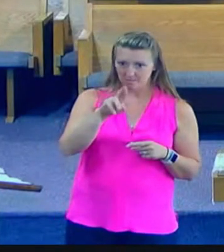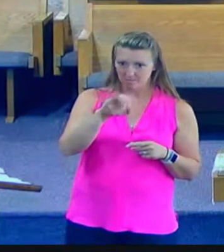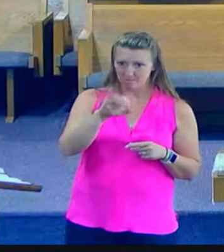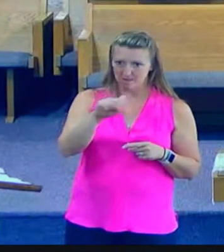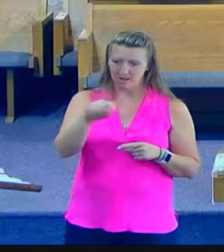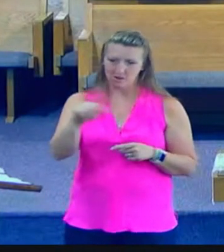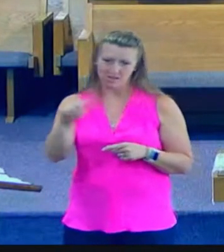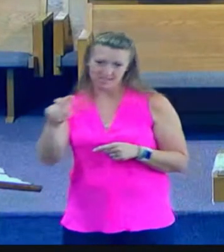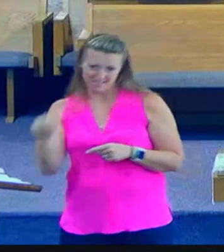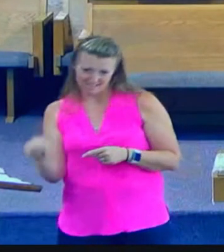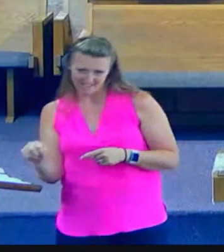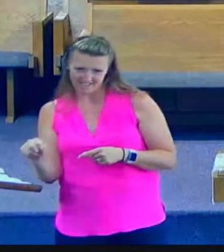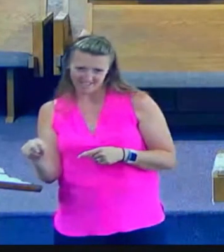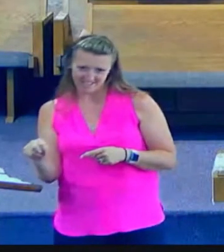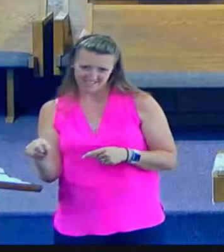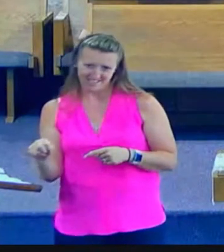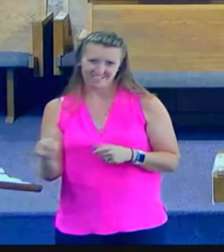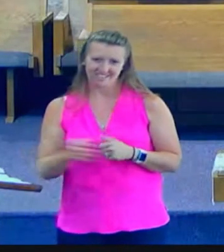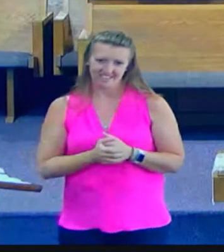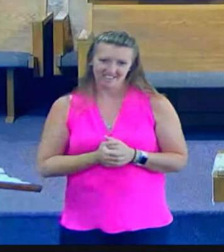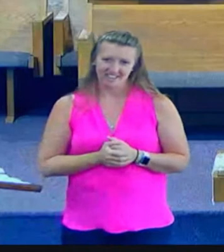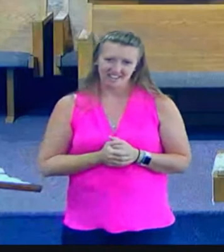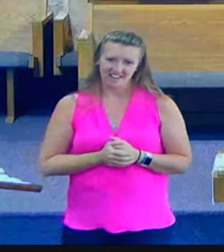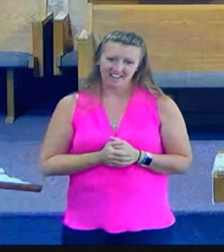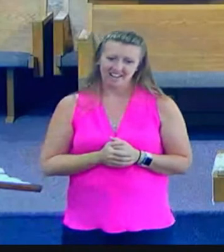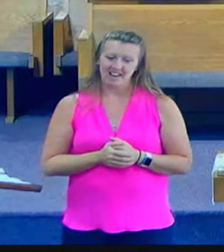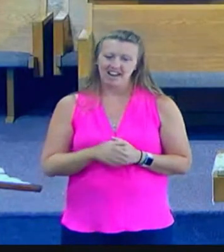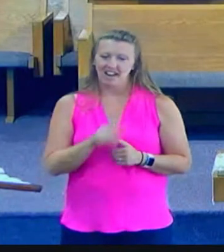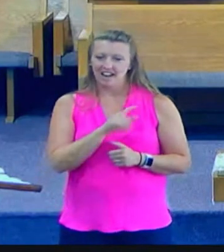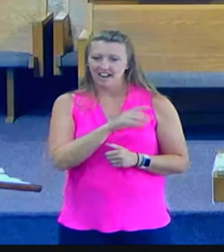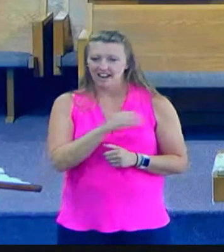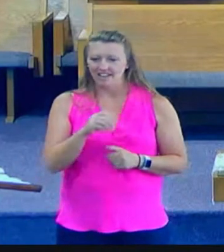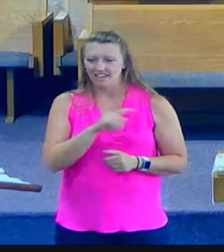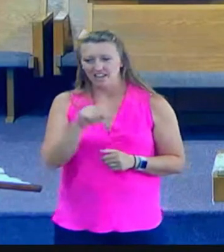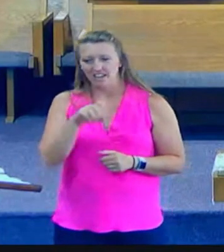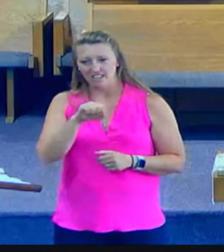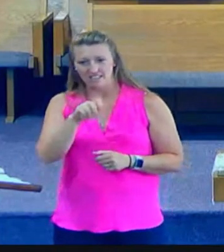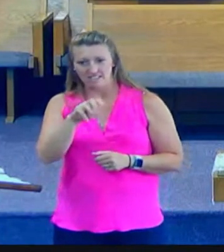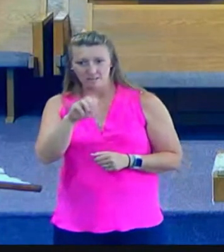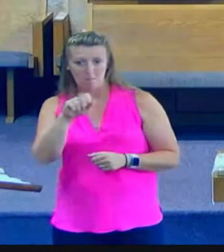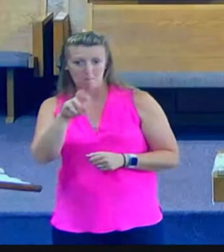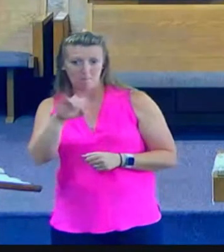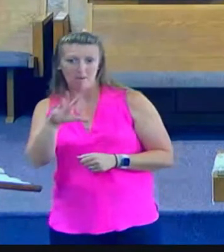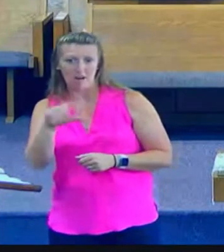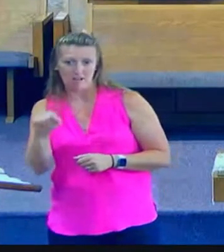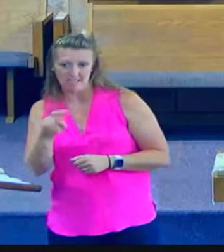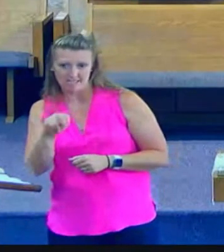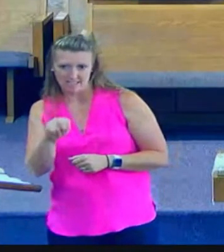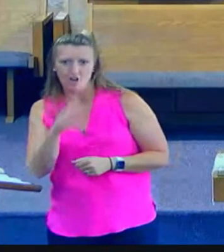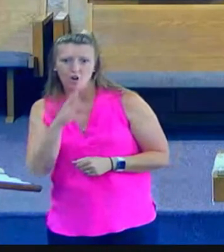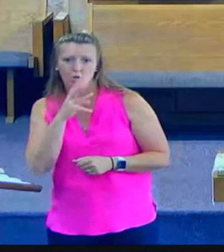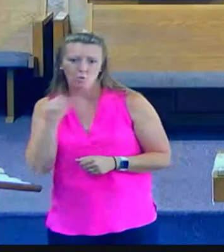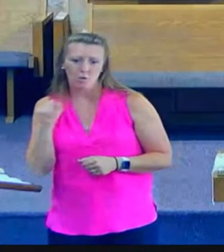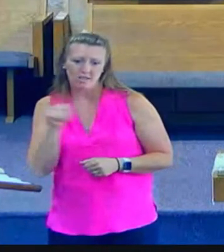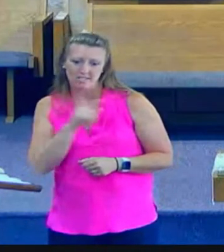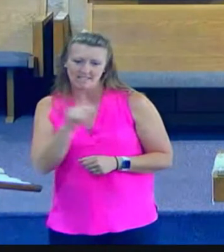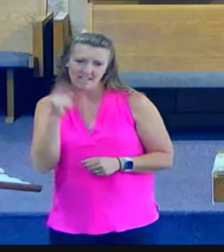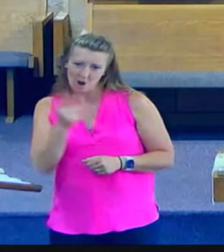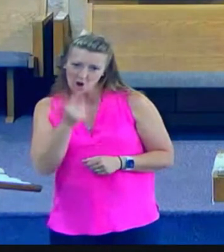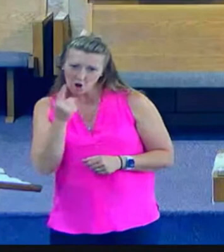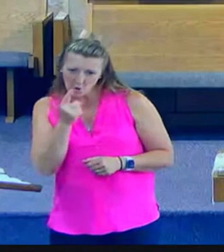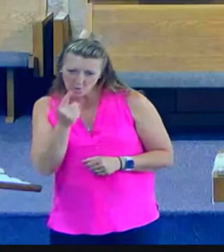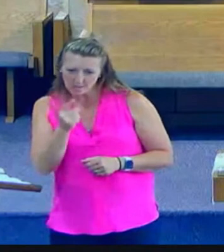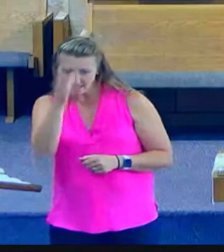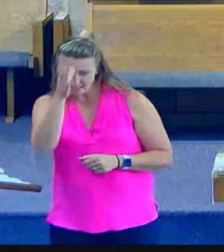half-breed, the despised individual, stopped his donkey, got off, picked the man up, put some of his